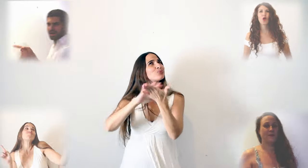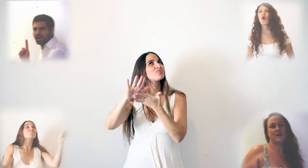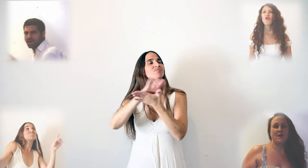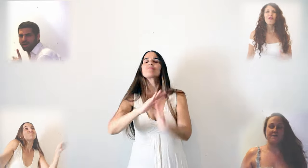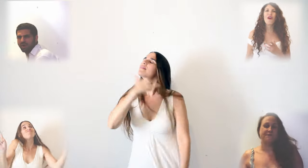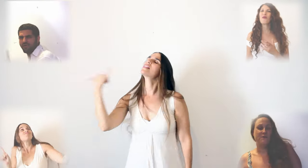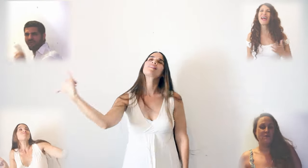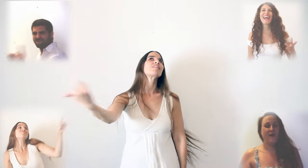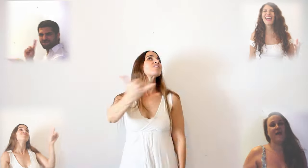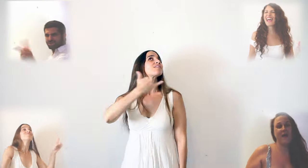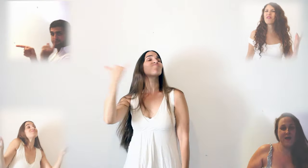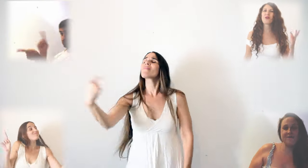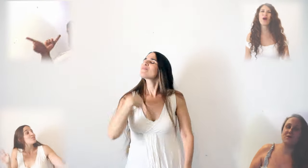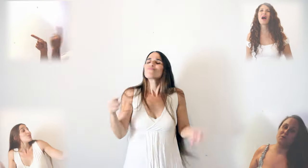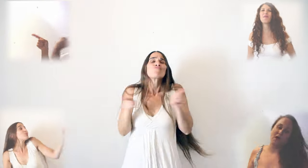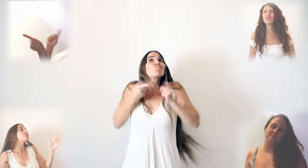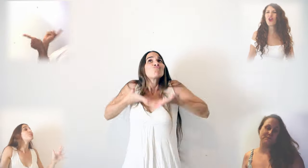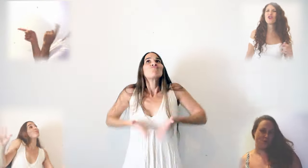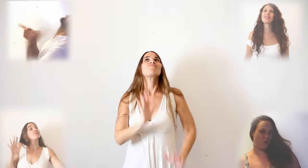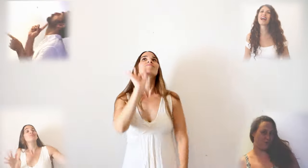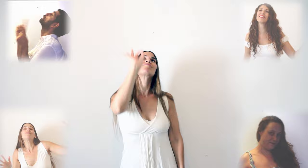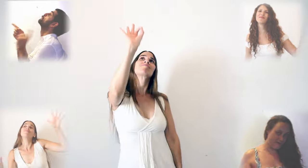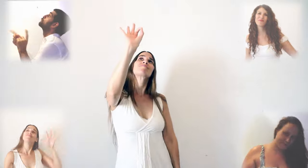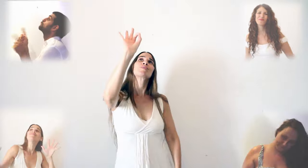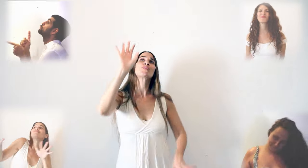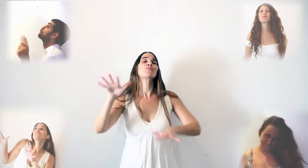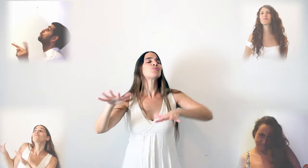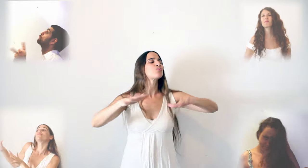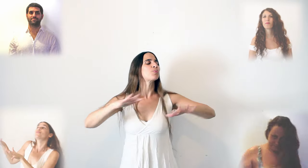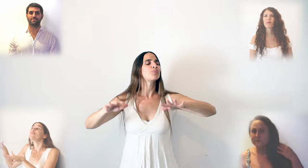Forever I'm your son